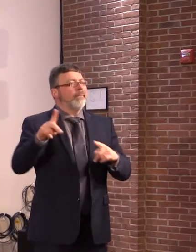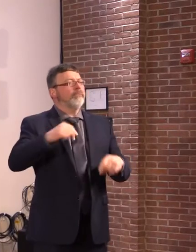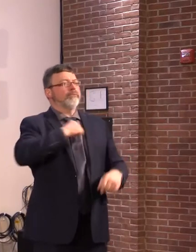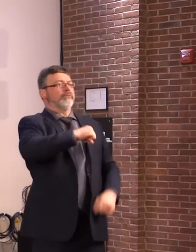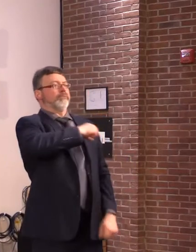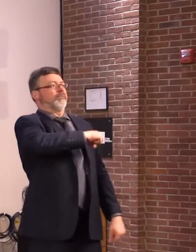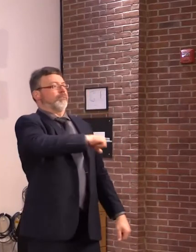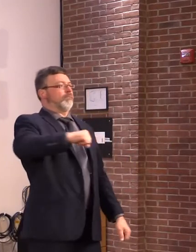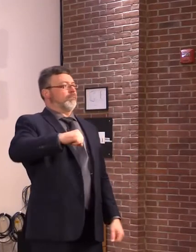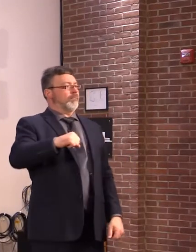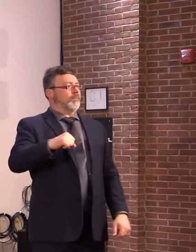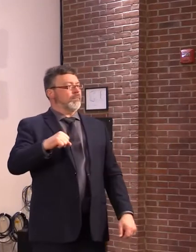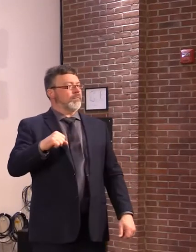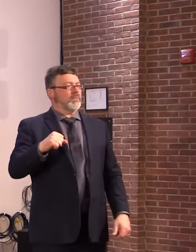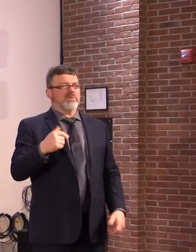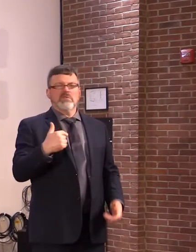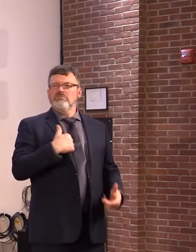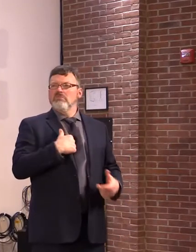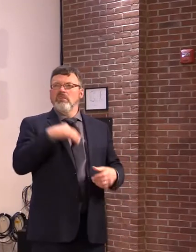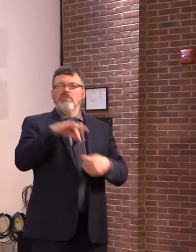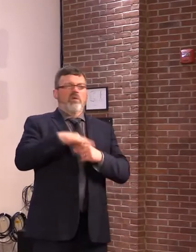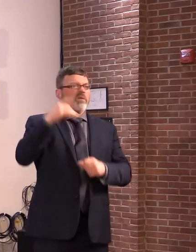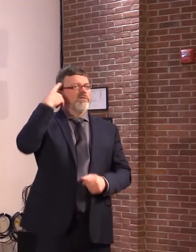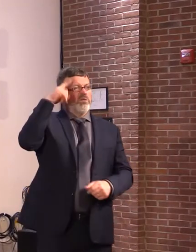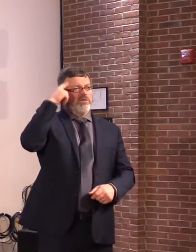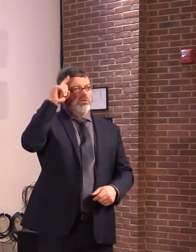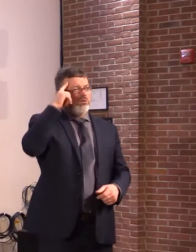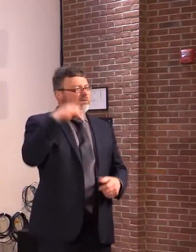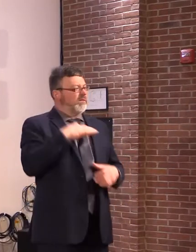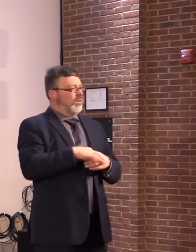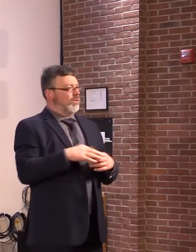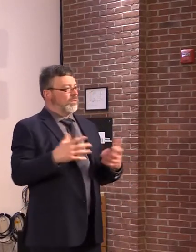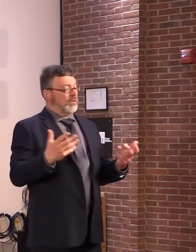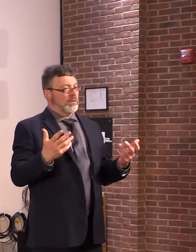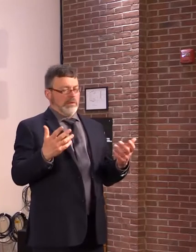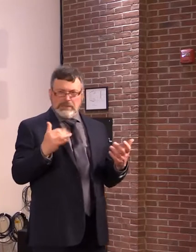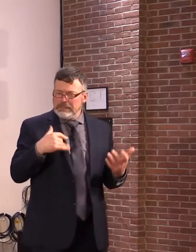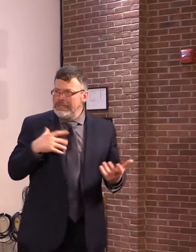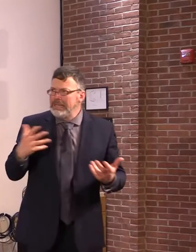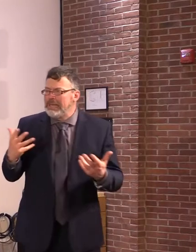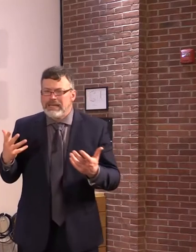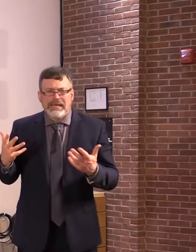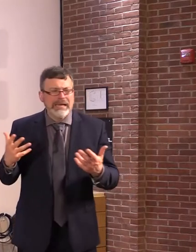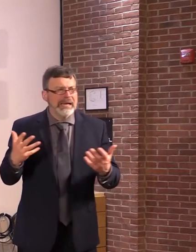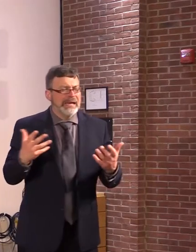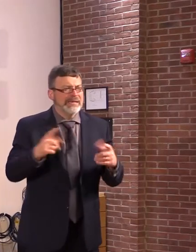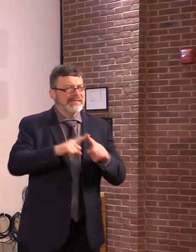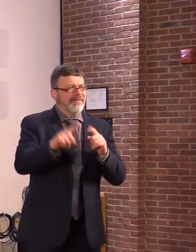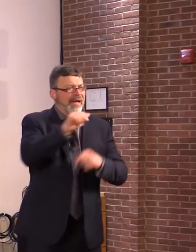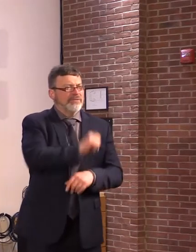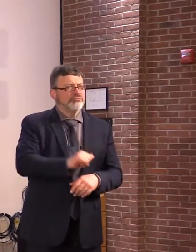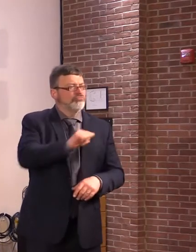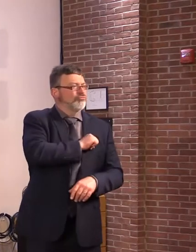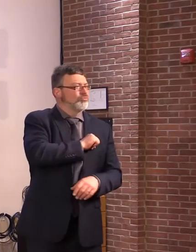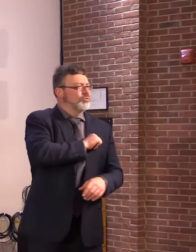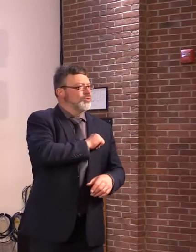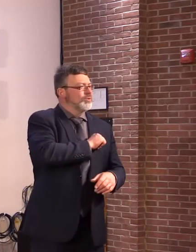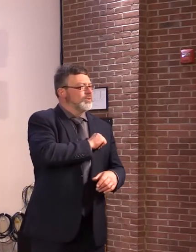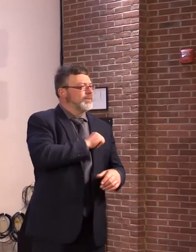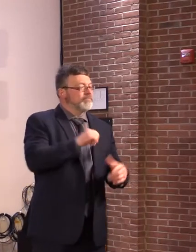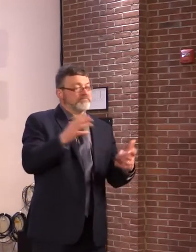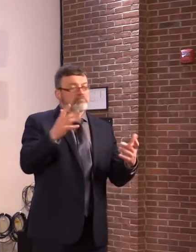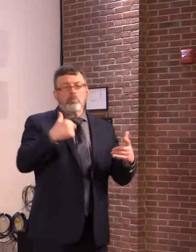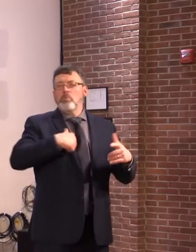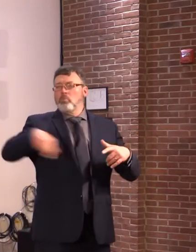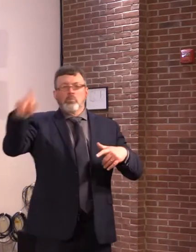voting on. So it's led to some more confusion. But again, we'll get through this. People waiting